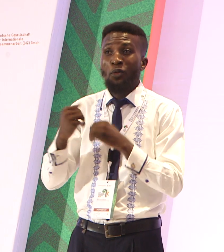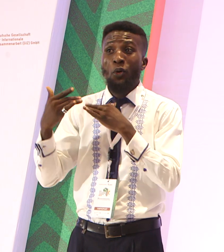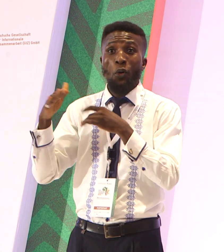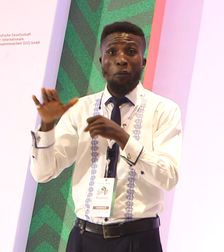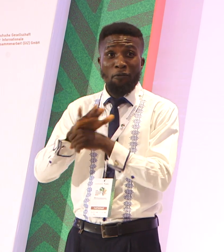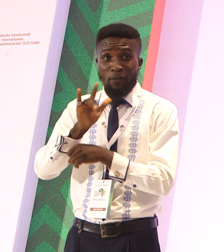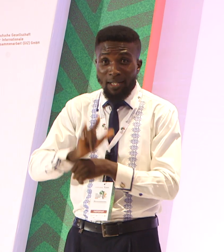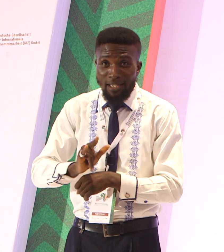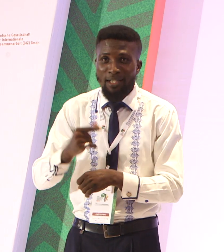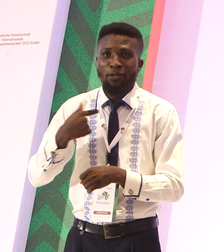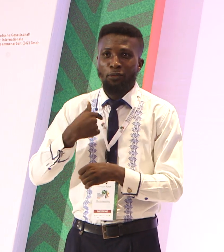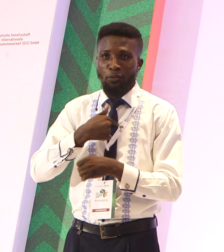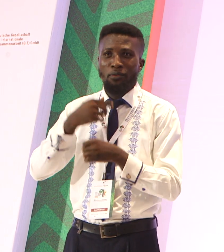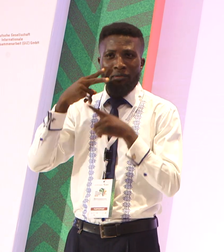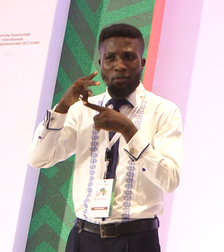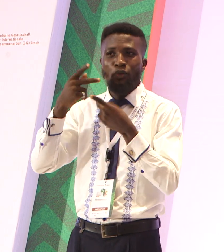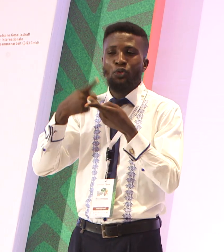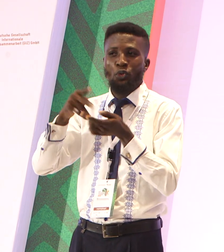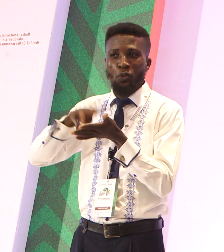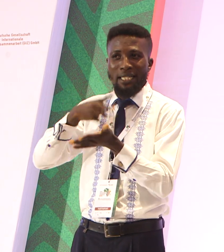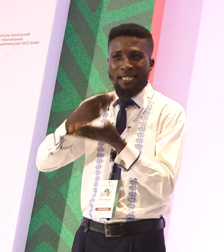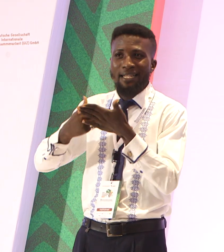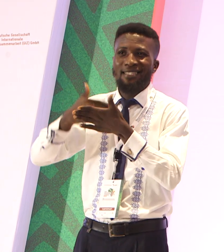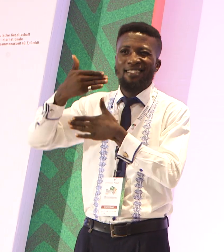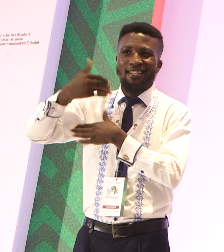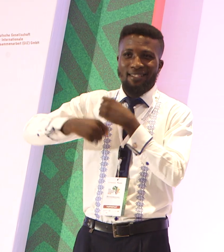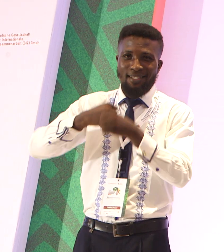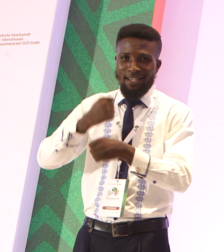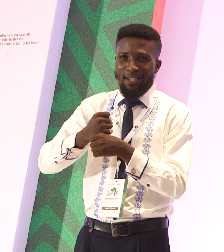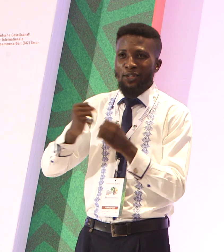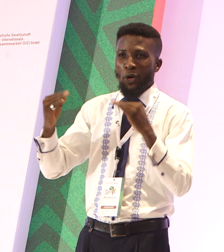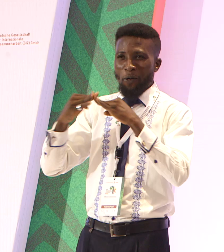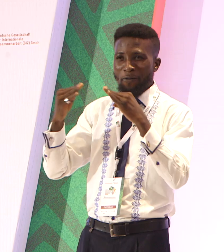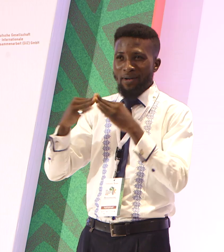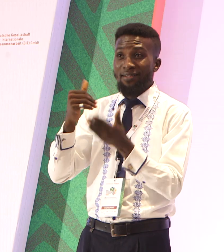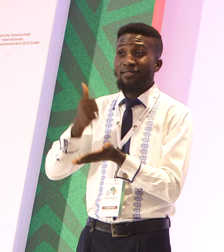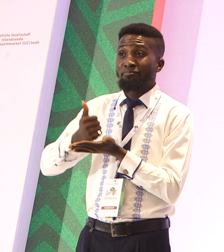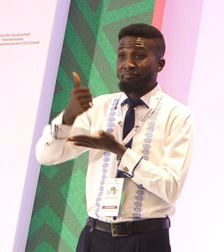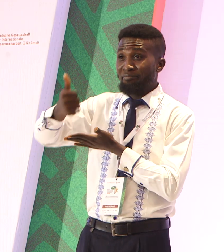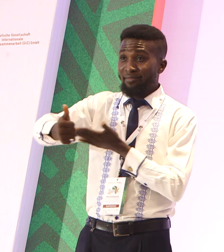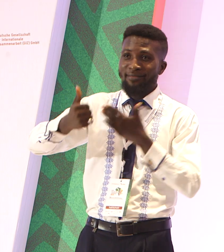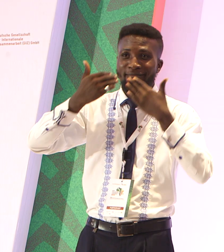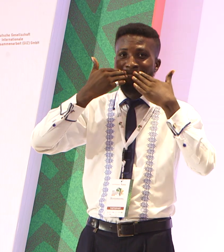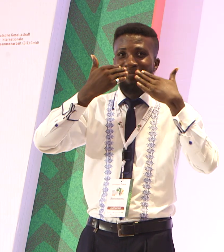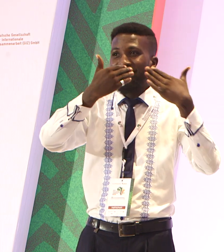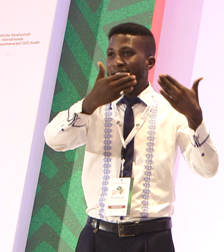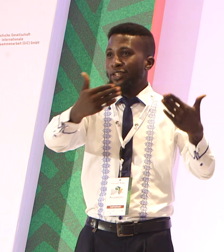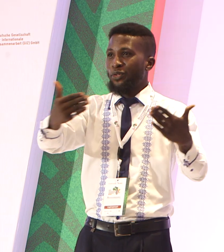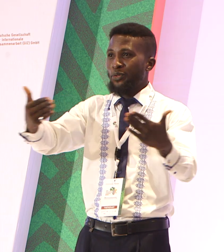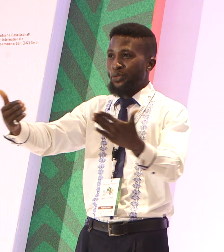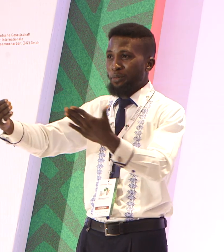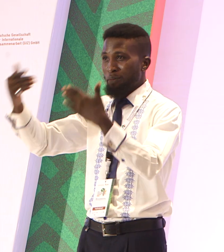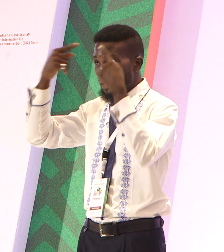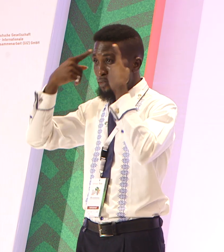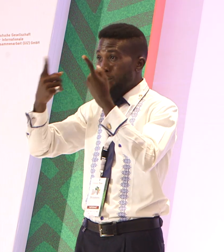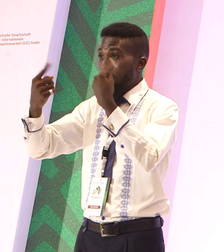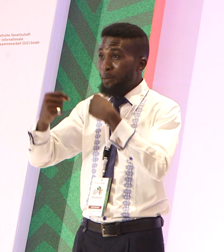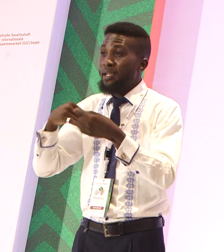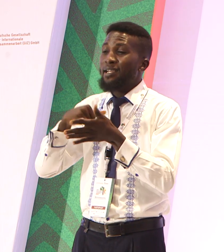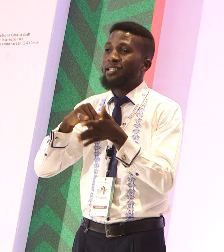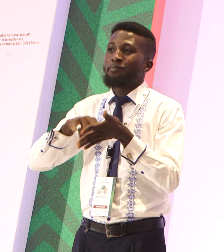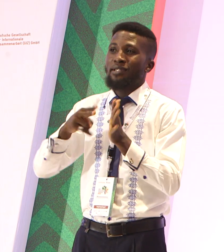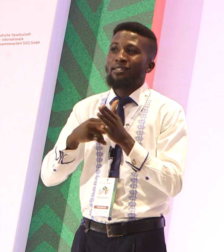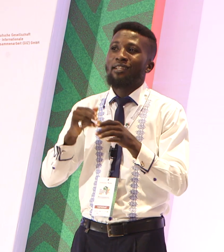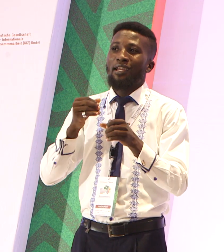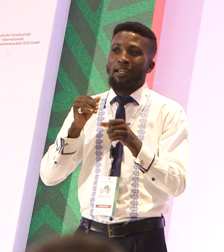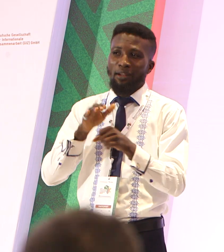be alive to meet next year's conference. Amen. God willing. Thank you all so much for coming out. It means a lot to all of